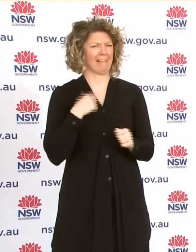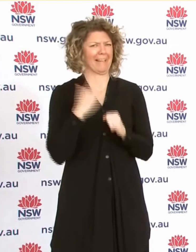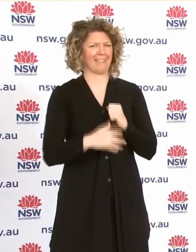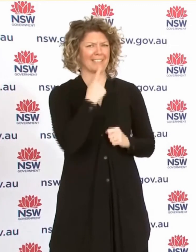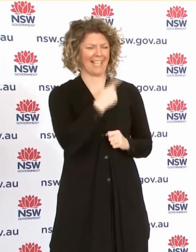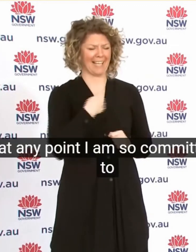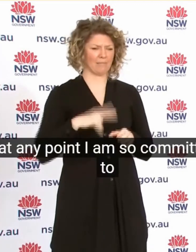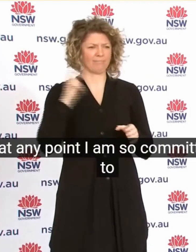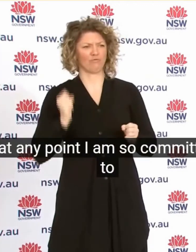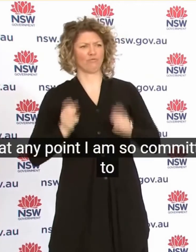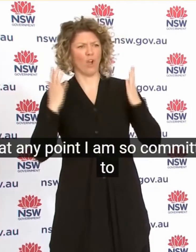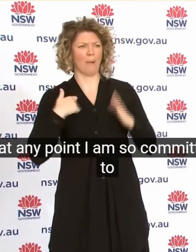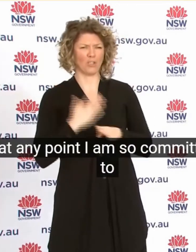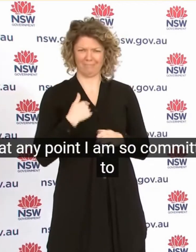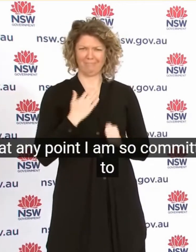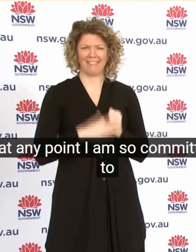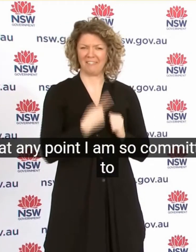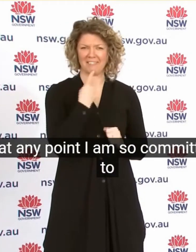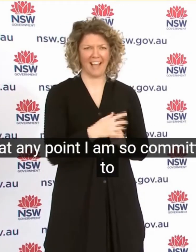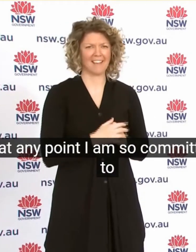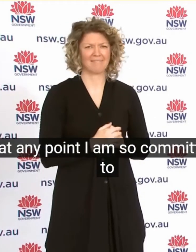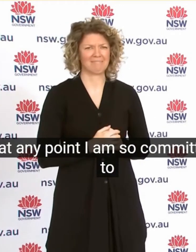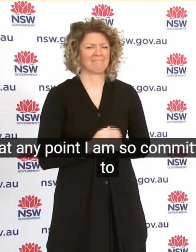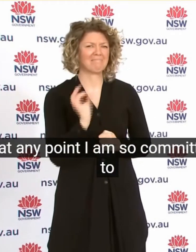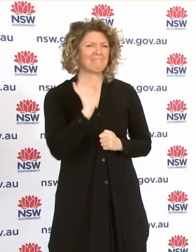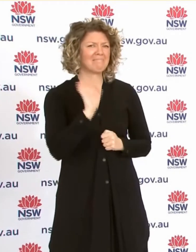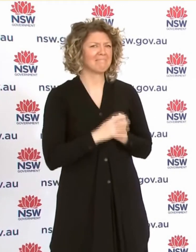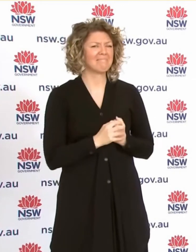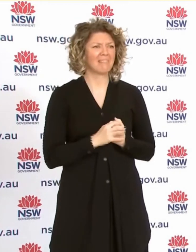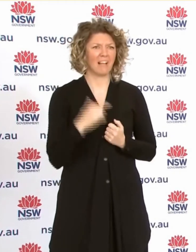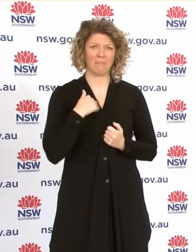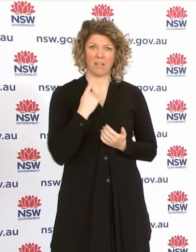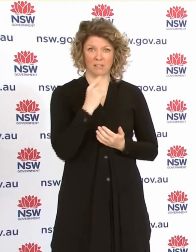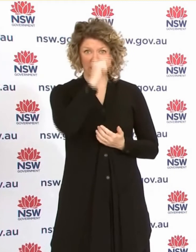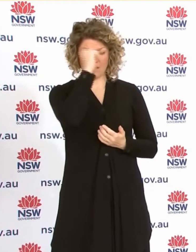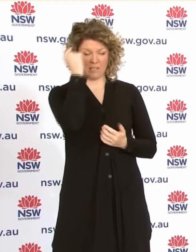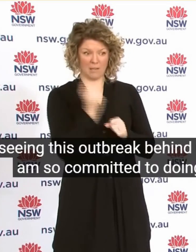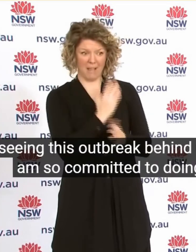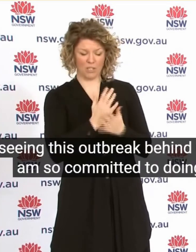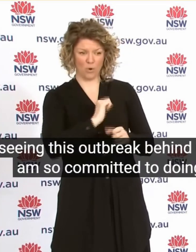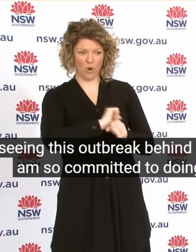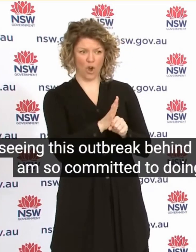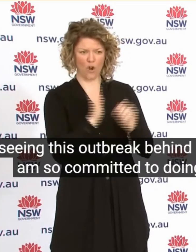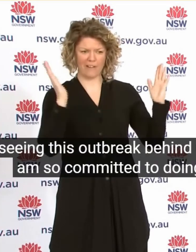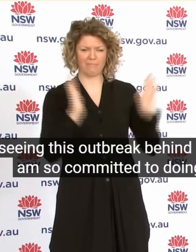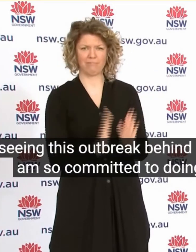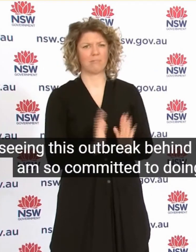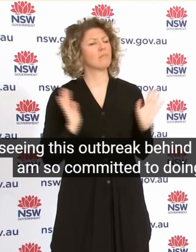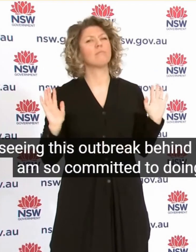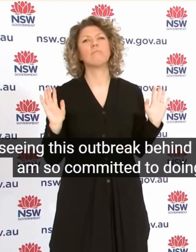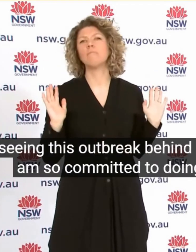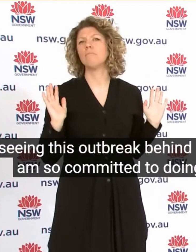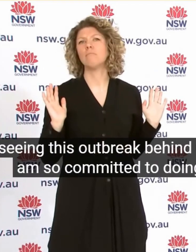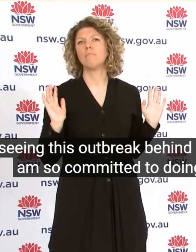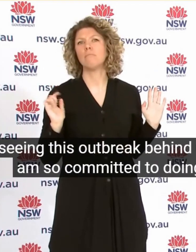I Am So Committed To Seeing This Outbreak Behind Us I